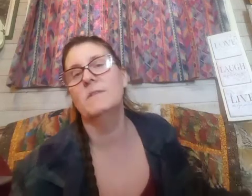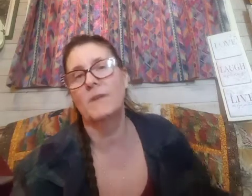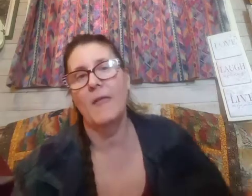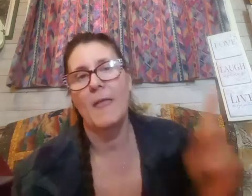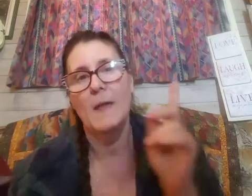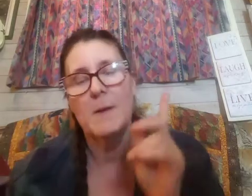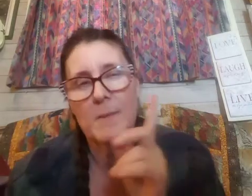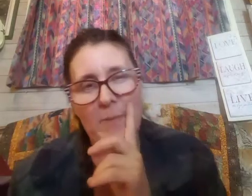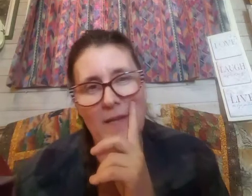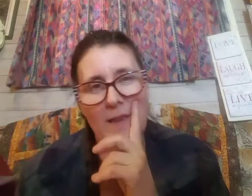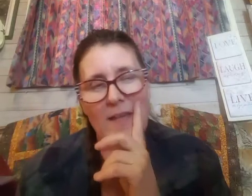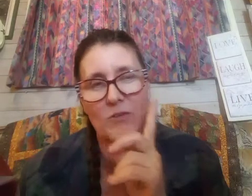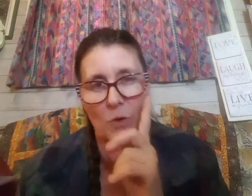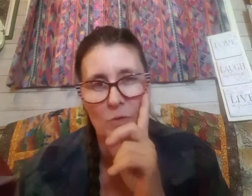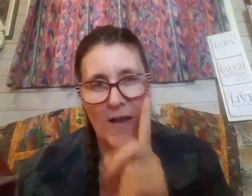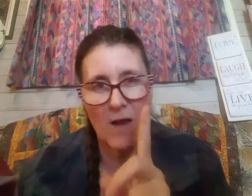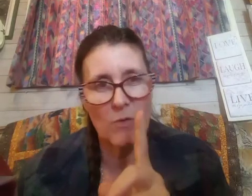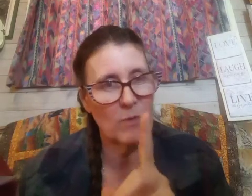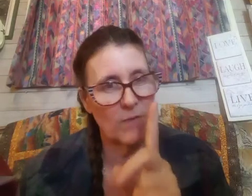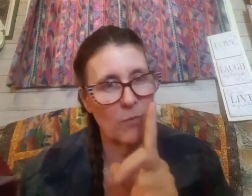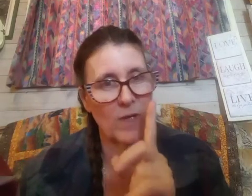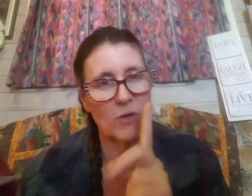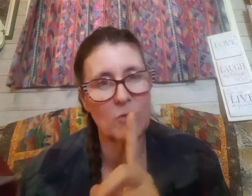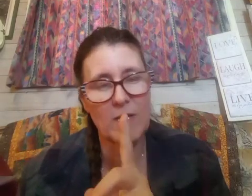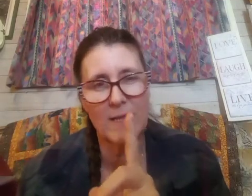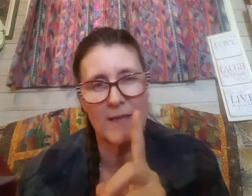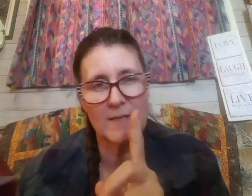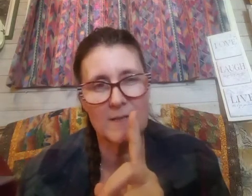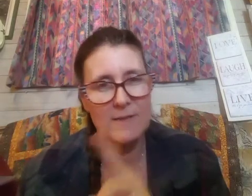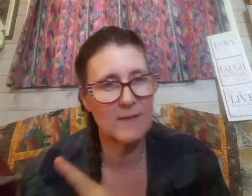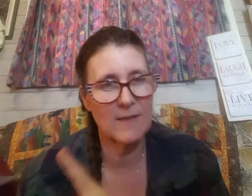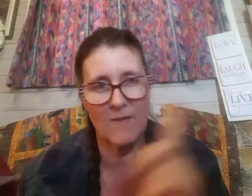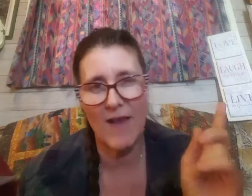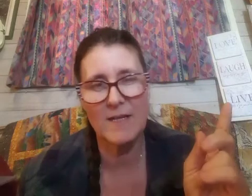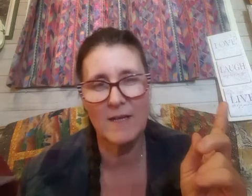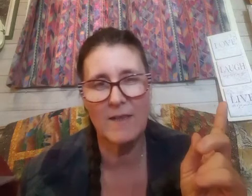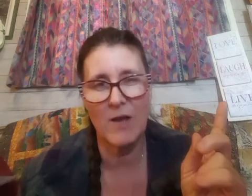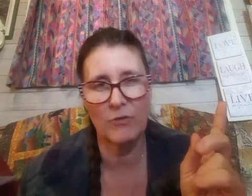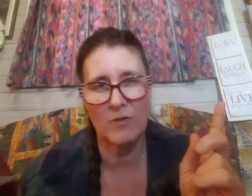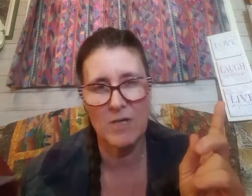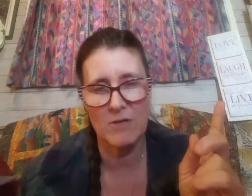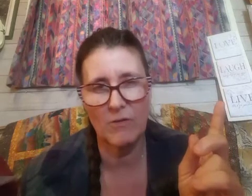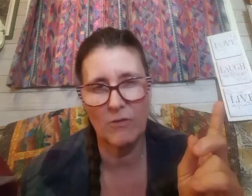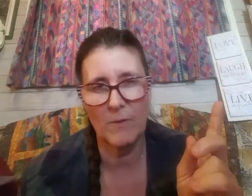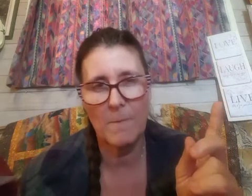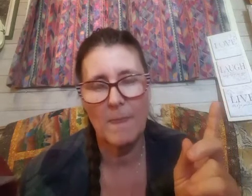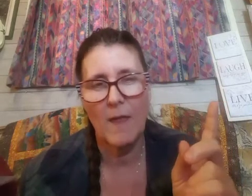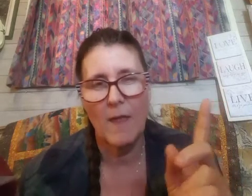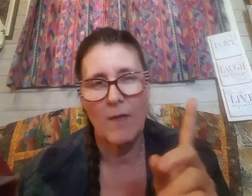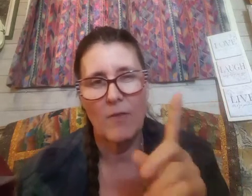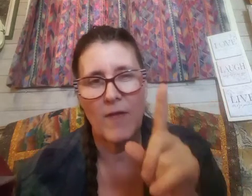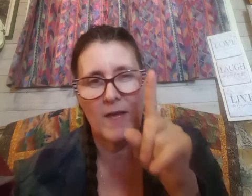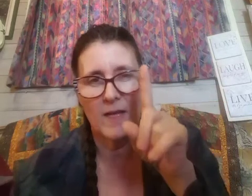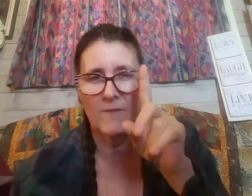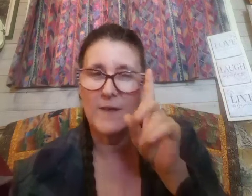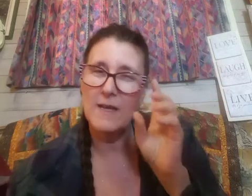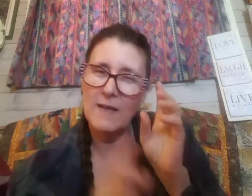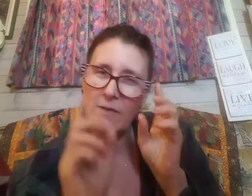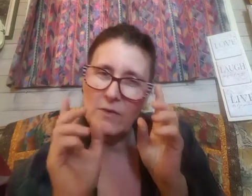but then so now if we agree that they've added a thousand years then if it is a